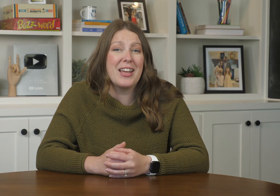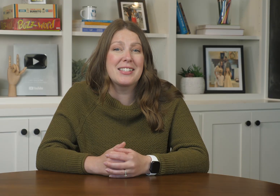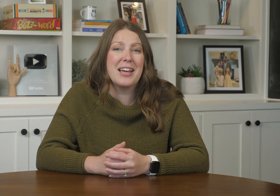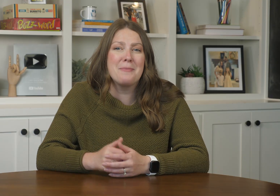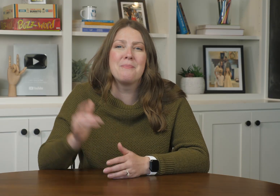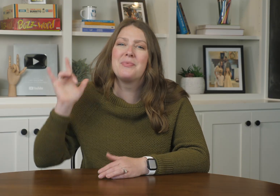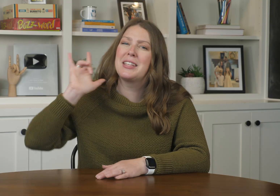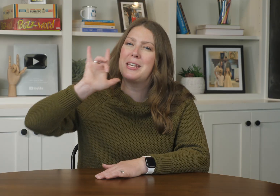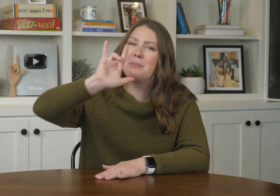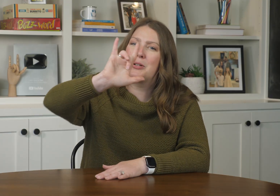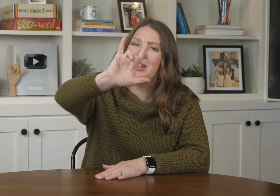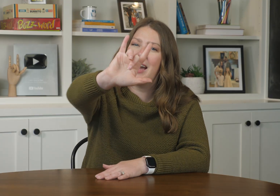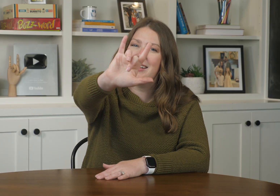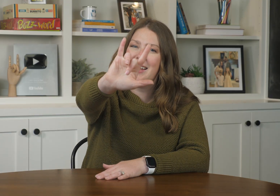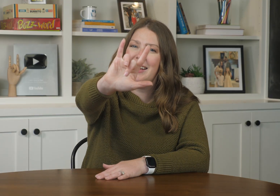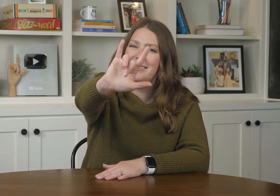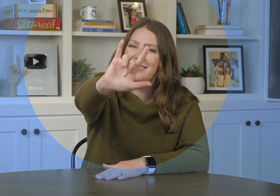next time, keep learning how to sign. 3 4. 6. 6.